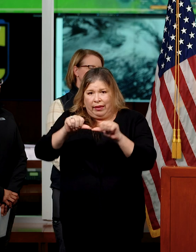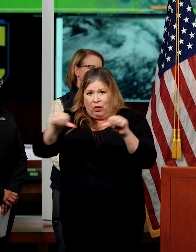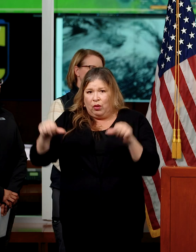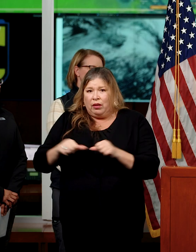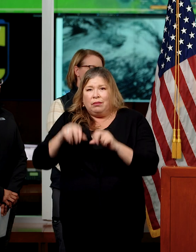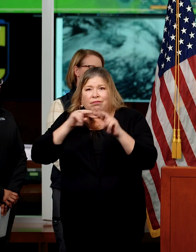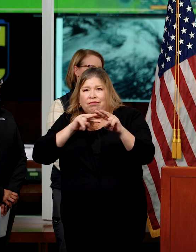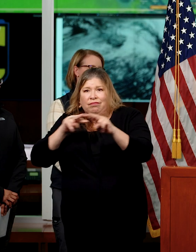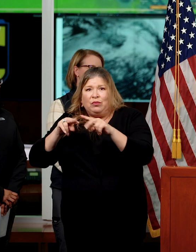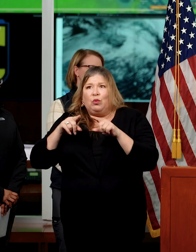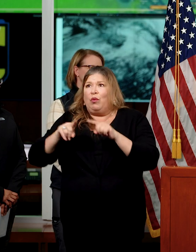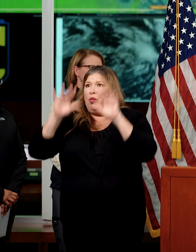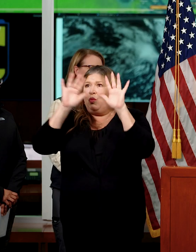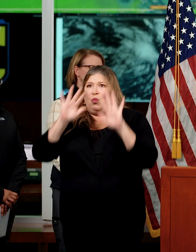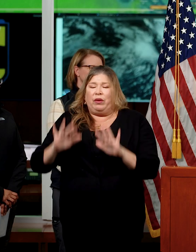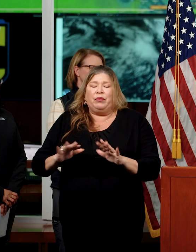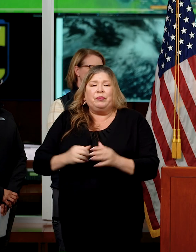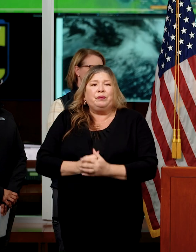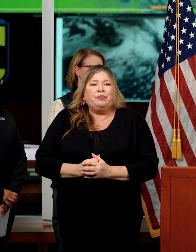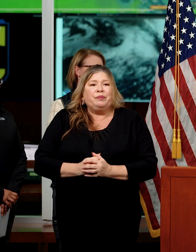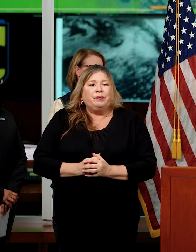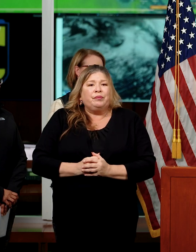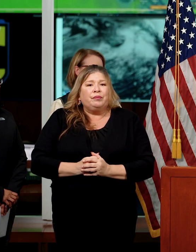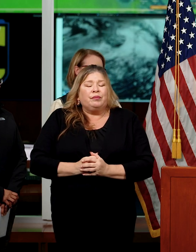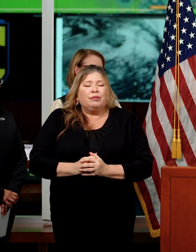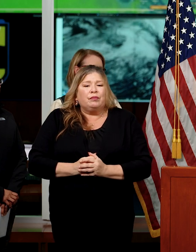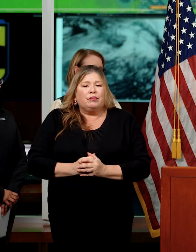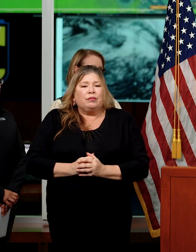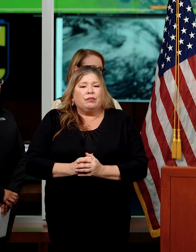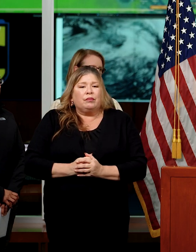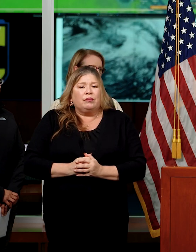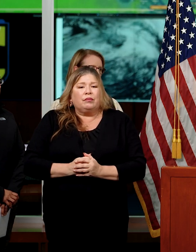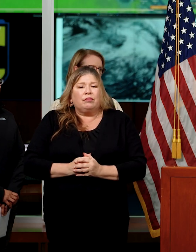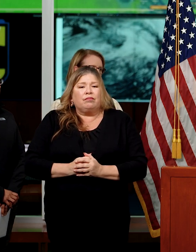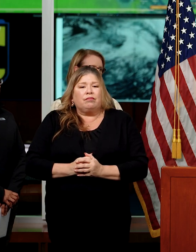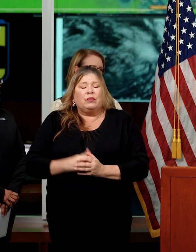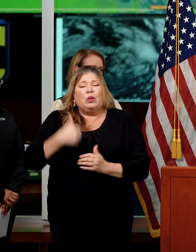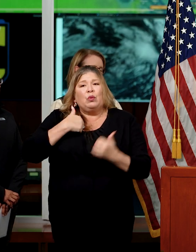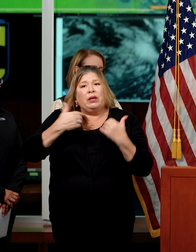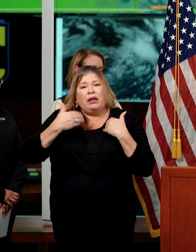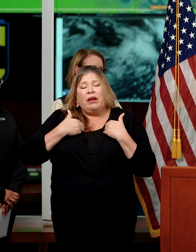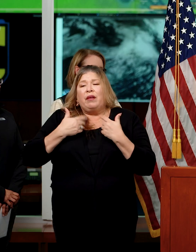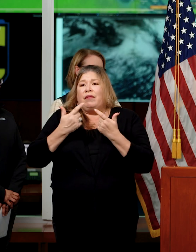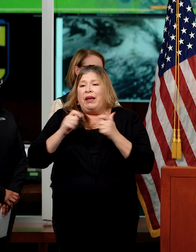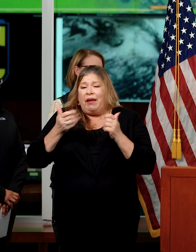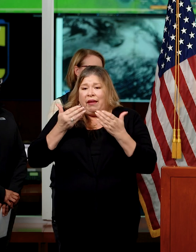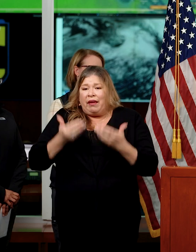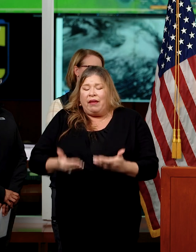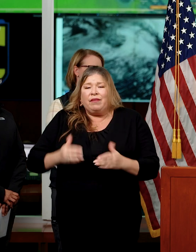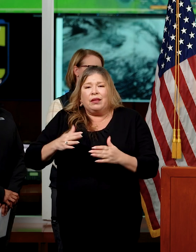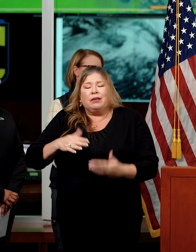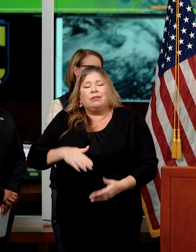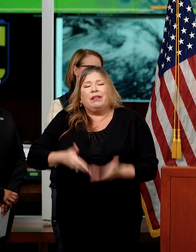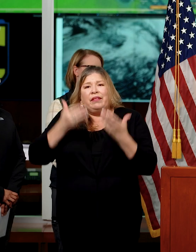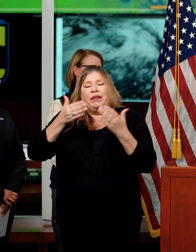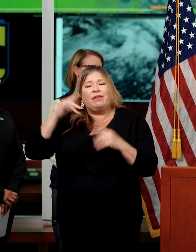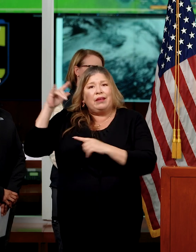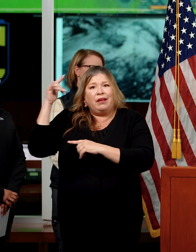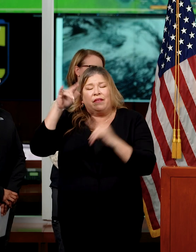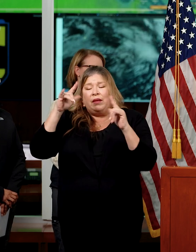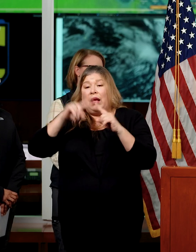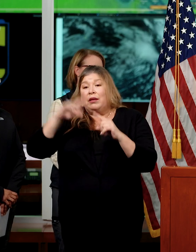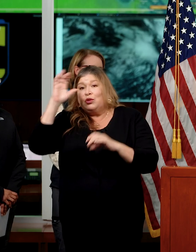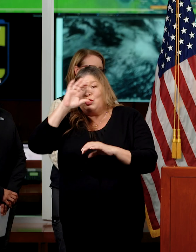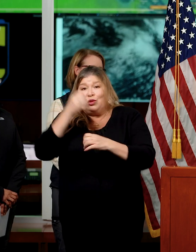storms as these move through. We also have vast heavy lift aviation and vast search and rescue aviation